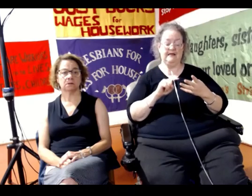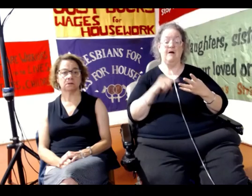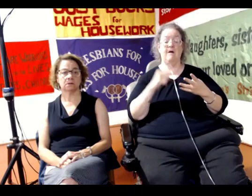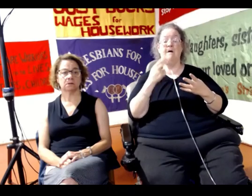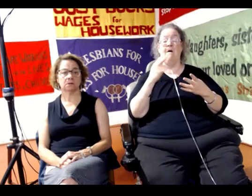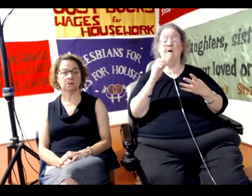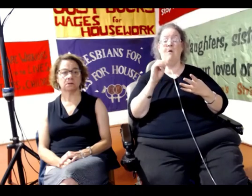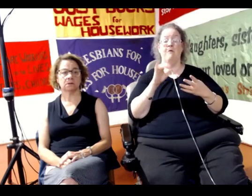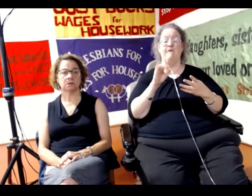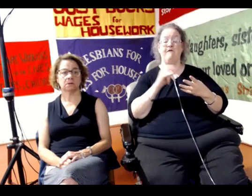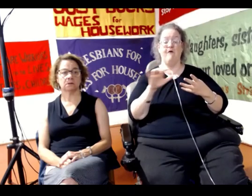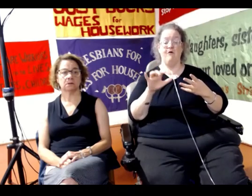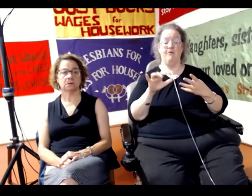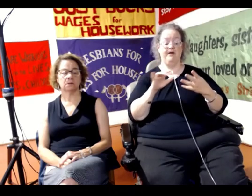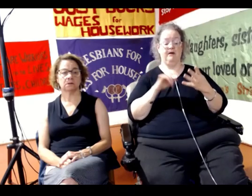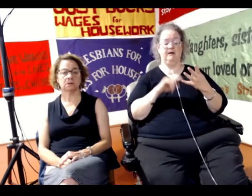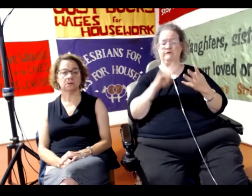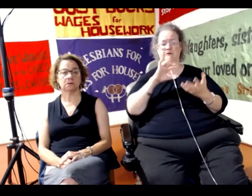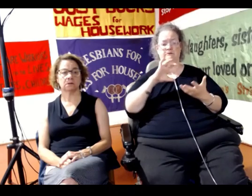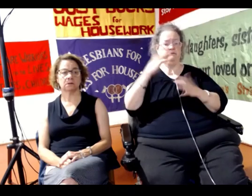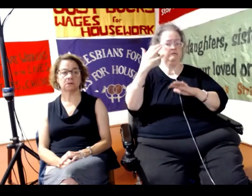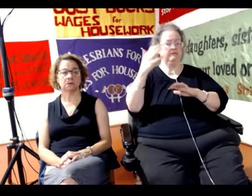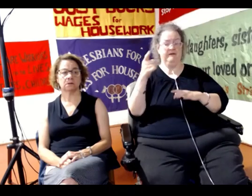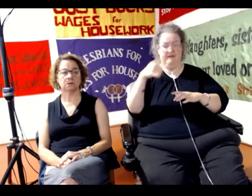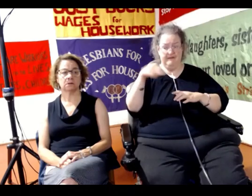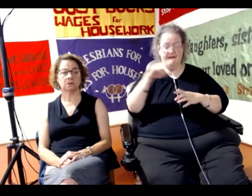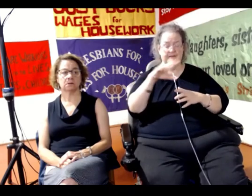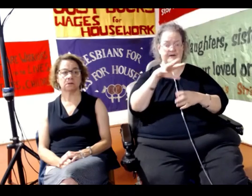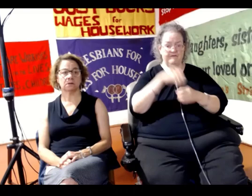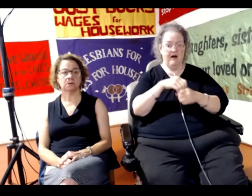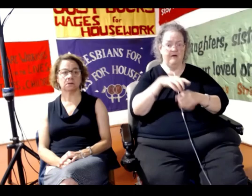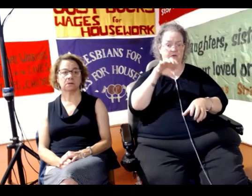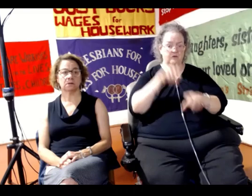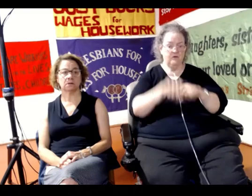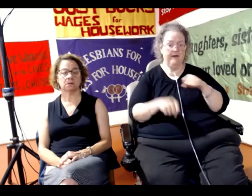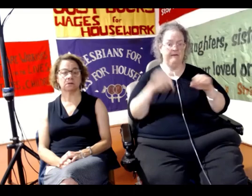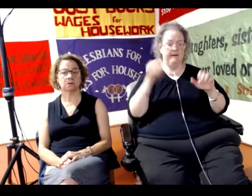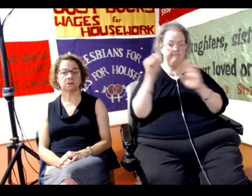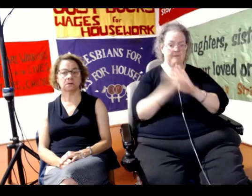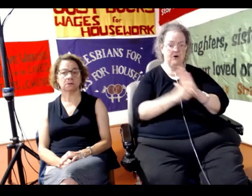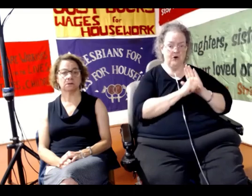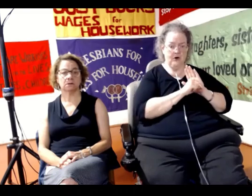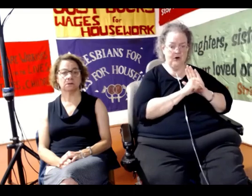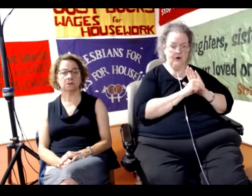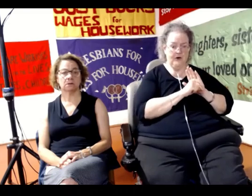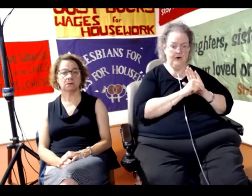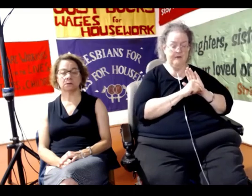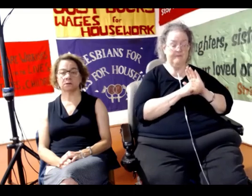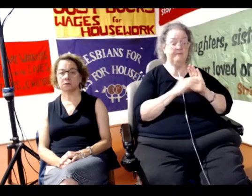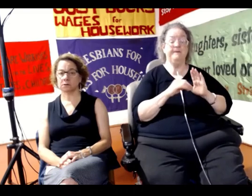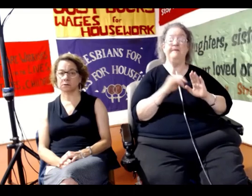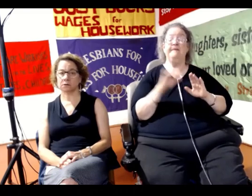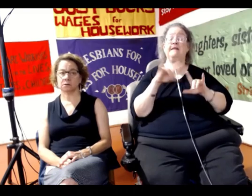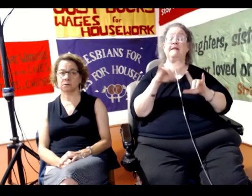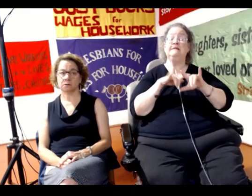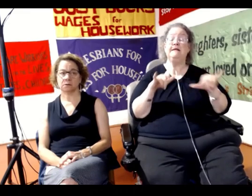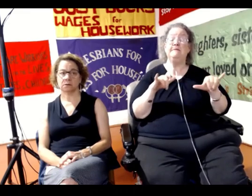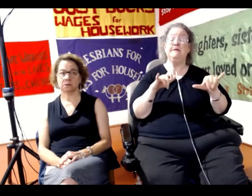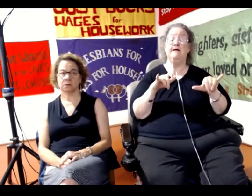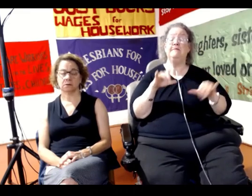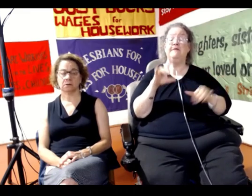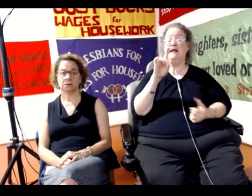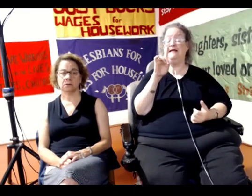they've been enabling and even committing rape and murder. And at the same time, they've decriminalized rape.